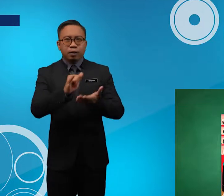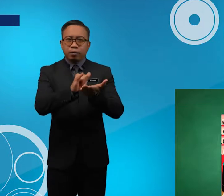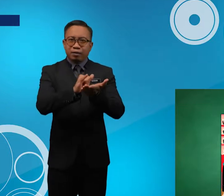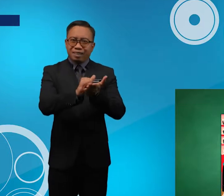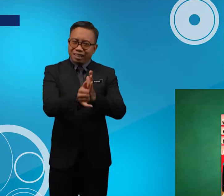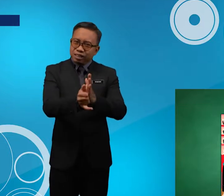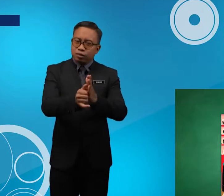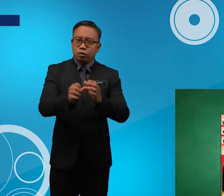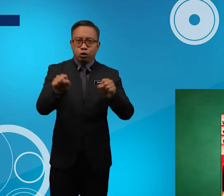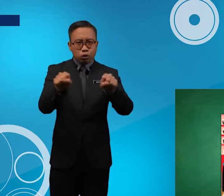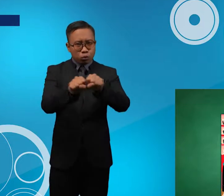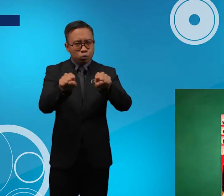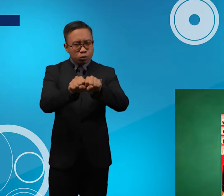These Shoes